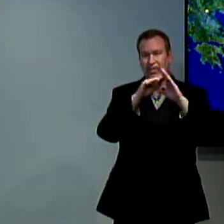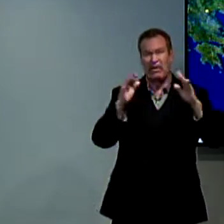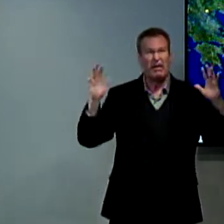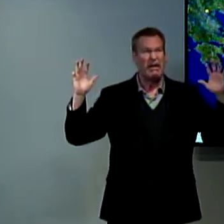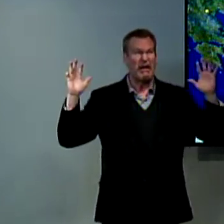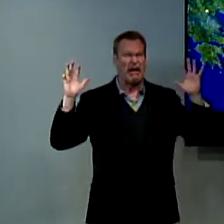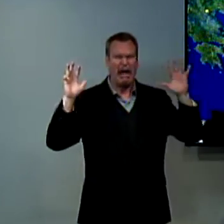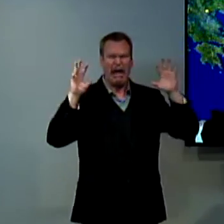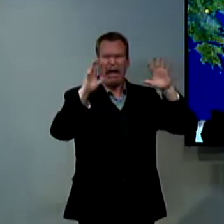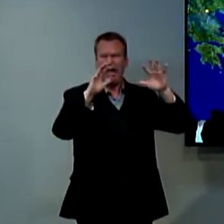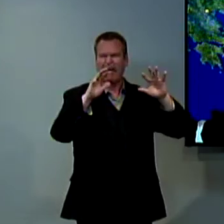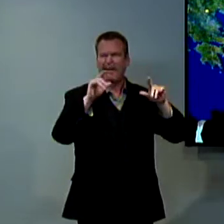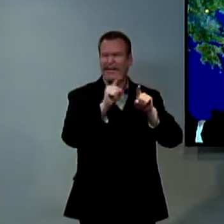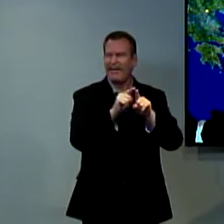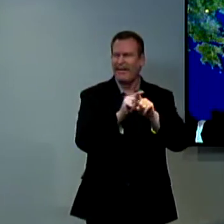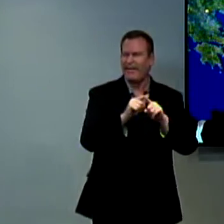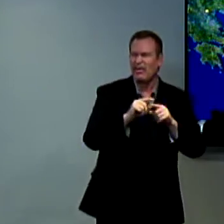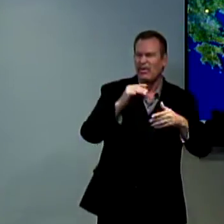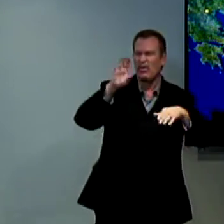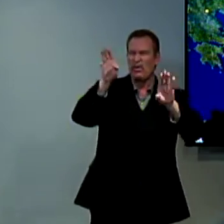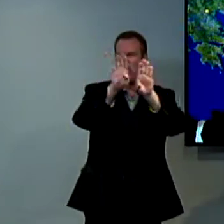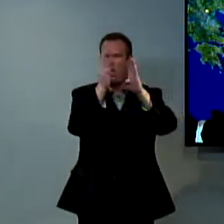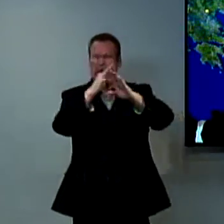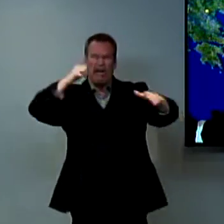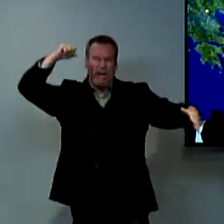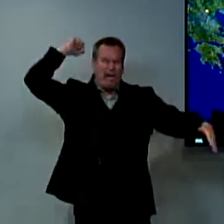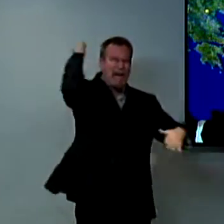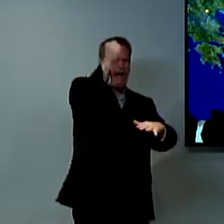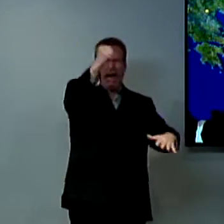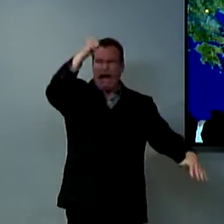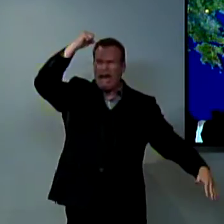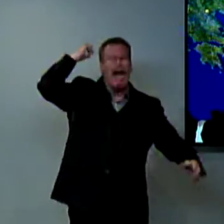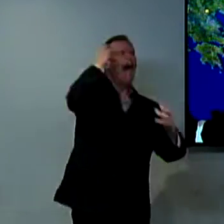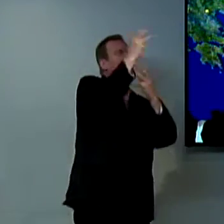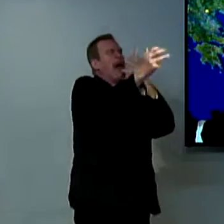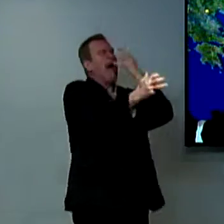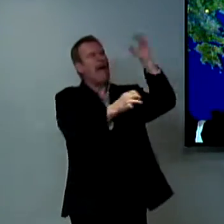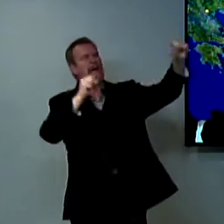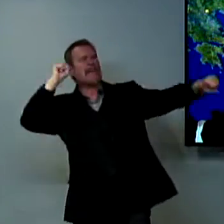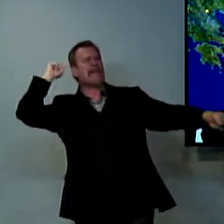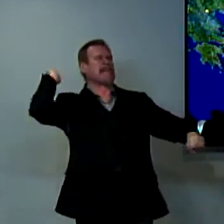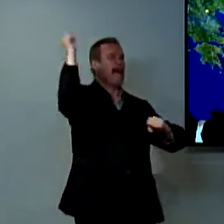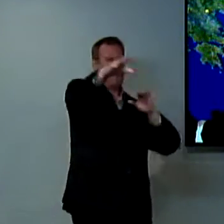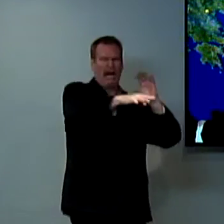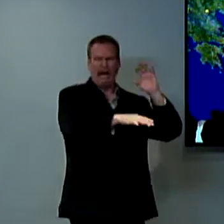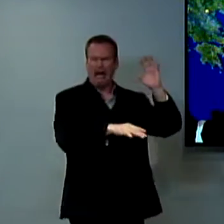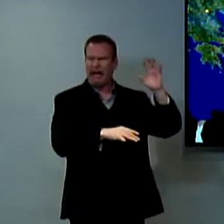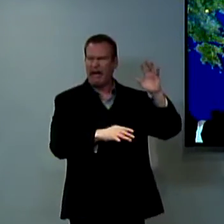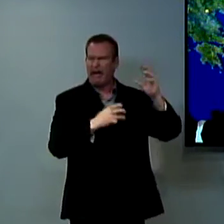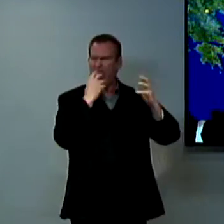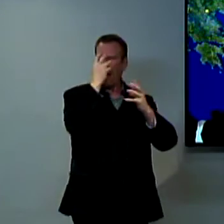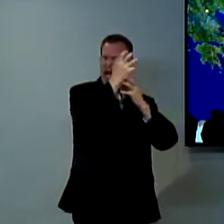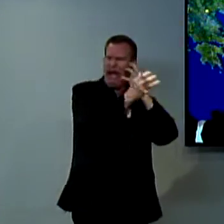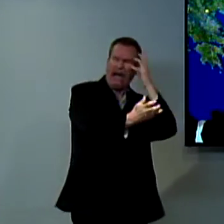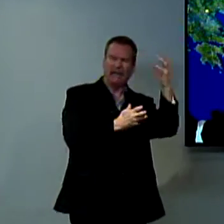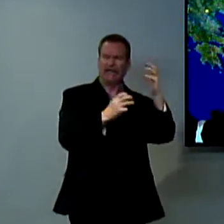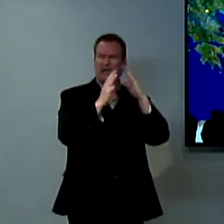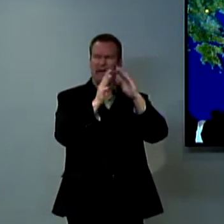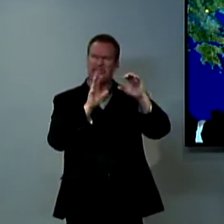and different people would welcome them in and invite them in but they went to the door this mob is running to the door and they're pounding on the door and they're